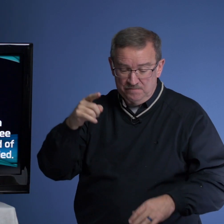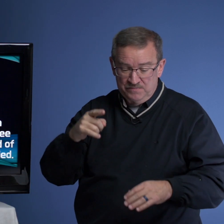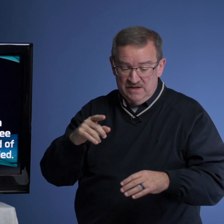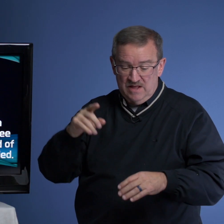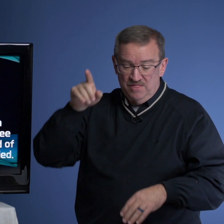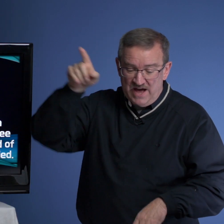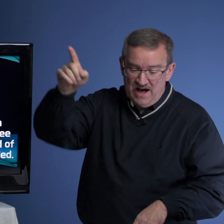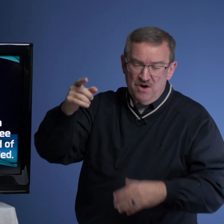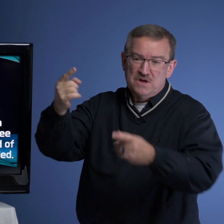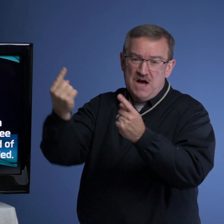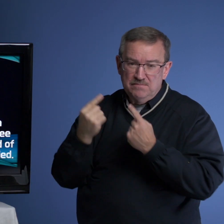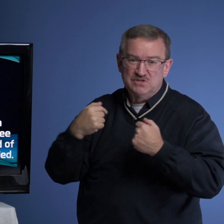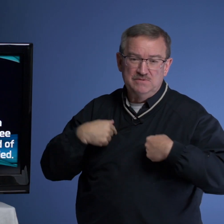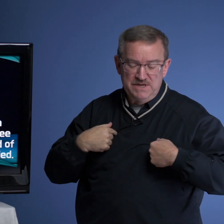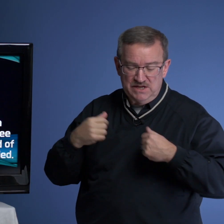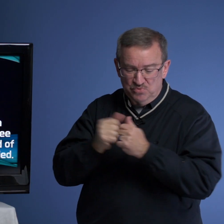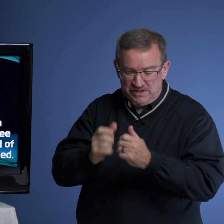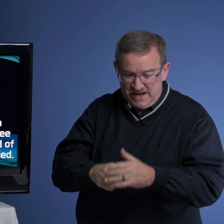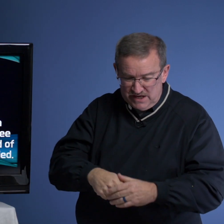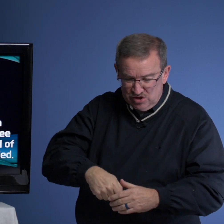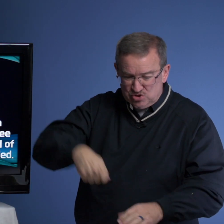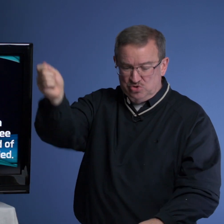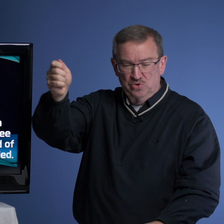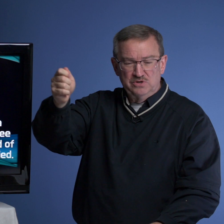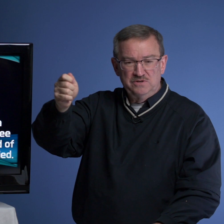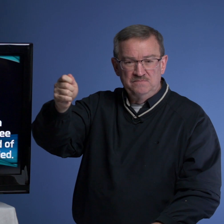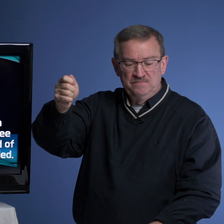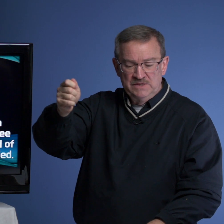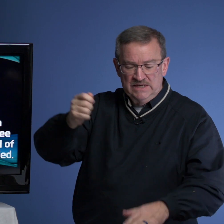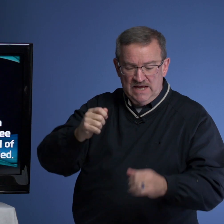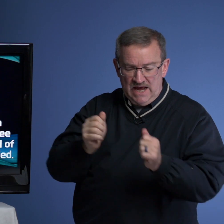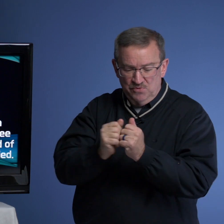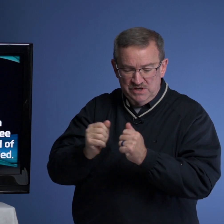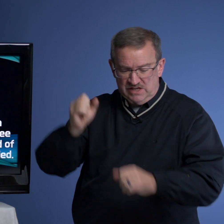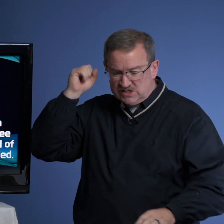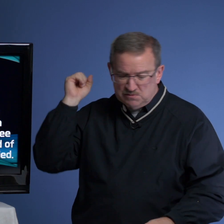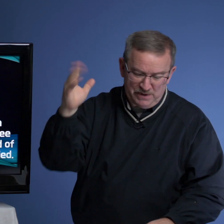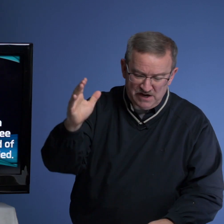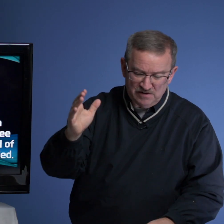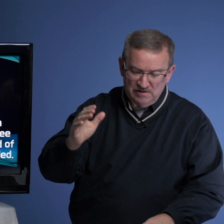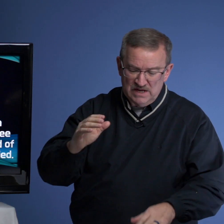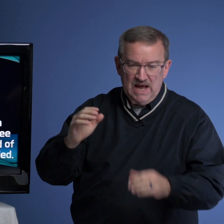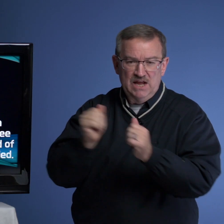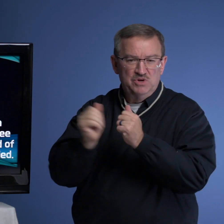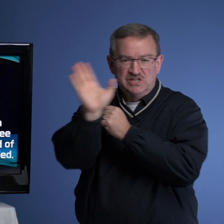Thou comest to me with a sword, and with a spear, and with a